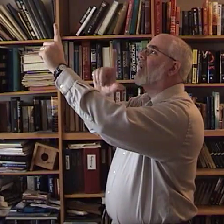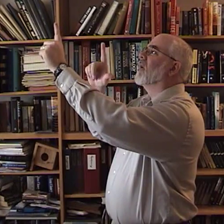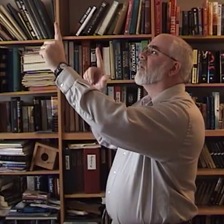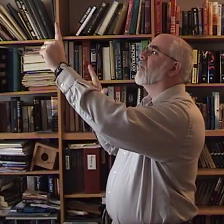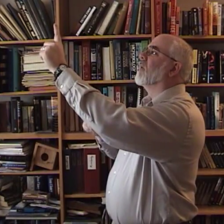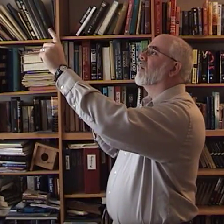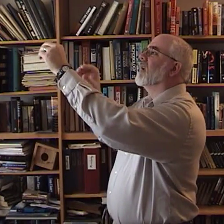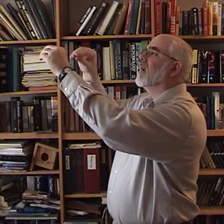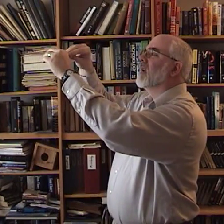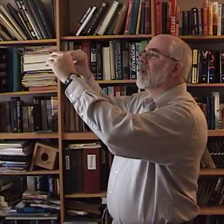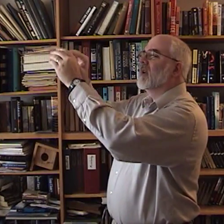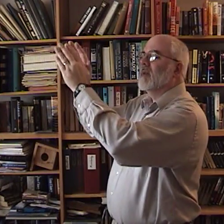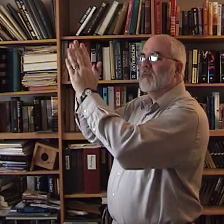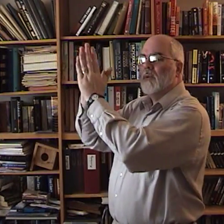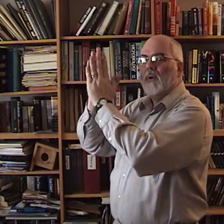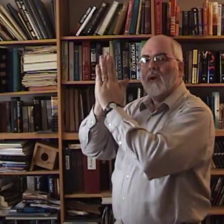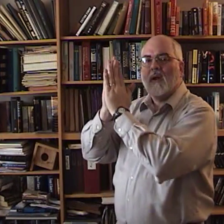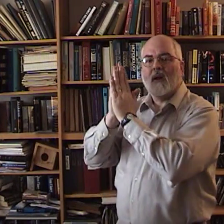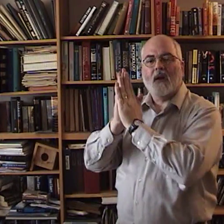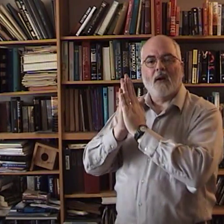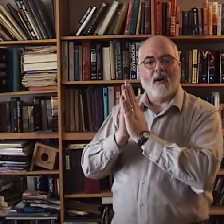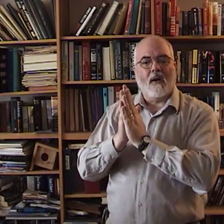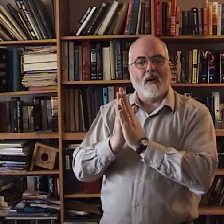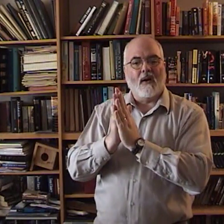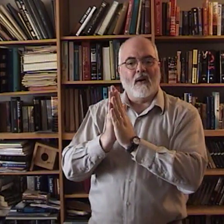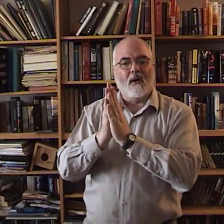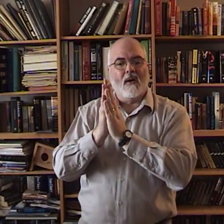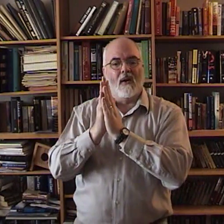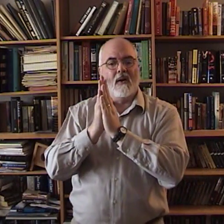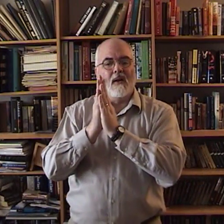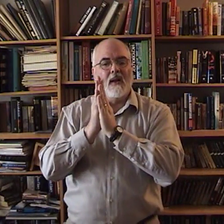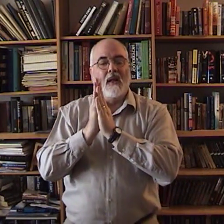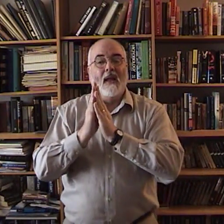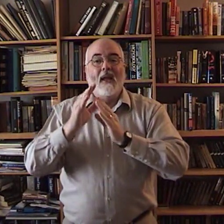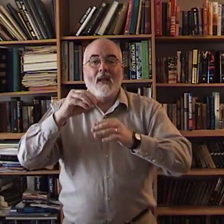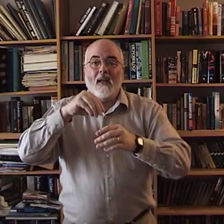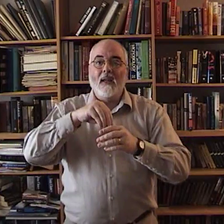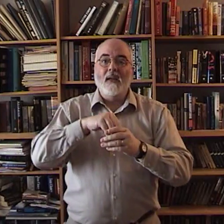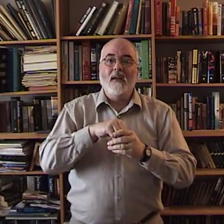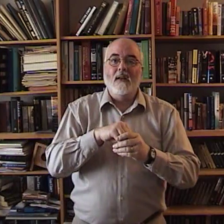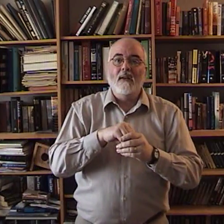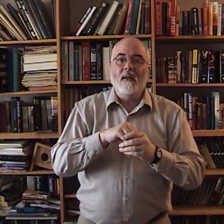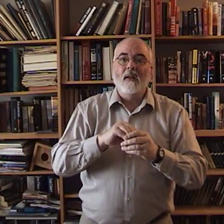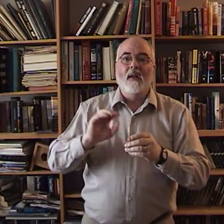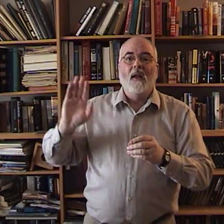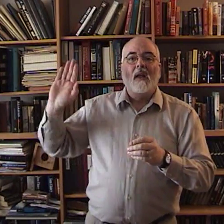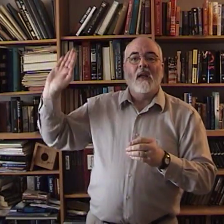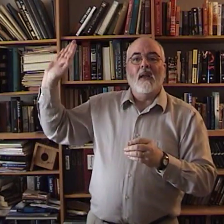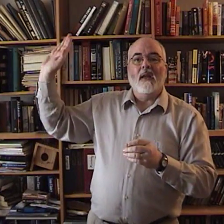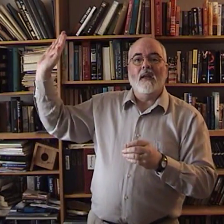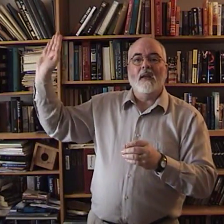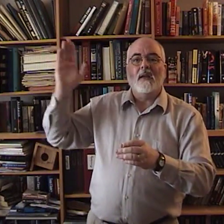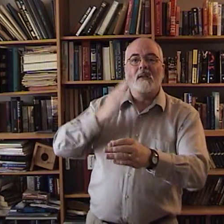Lord in prayer. Take In his